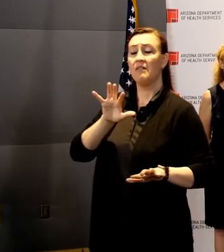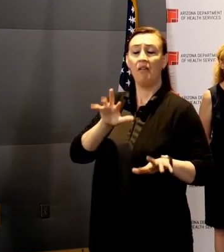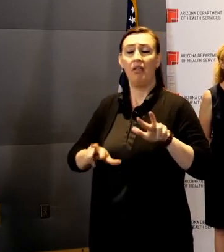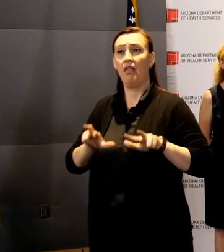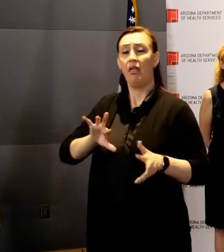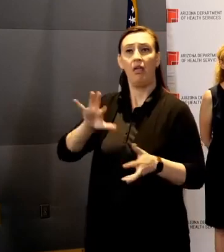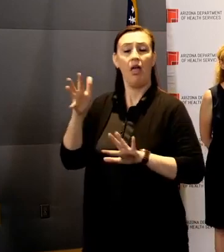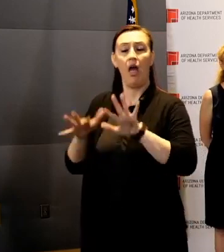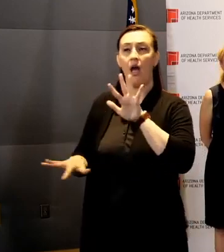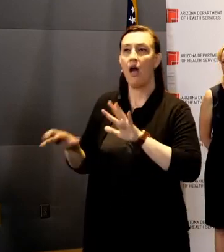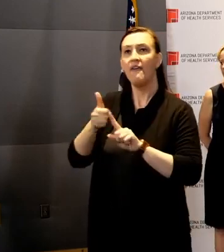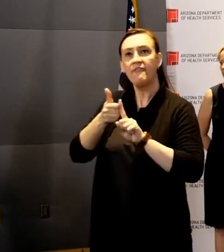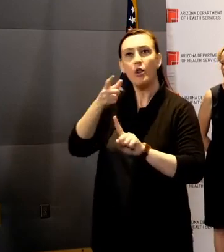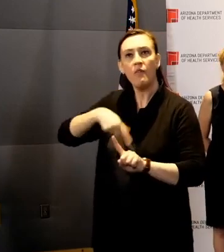health crisis. Thank you. you. Thank you.